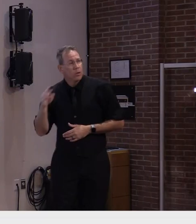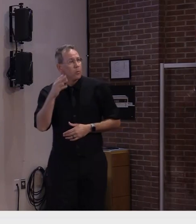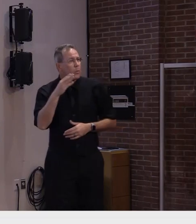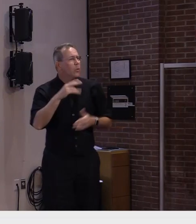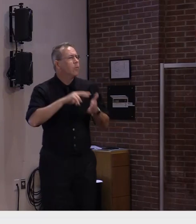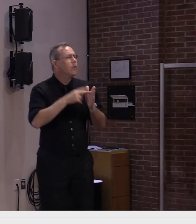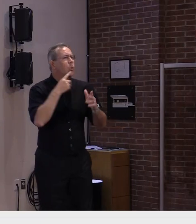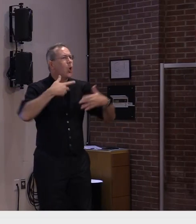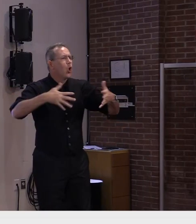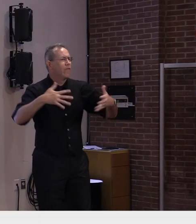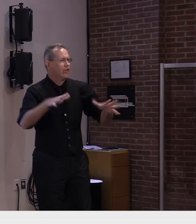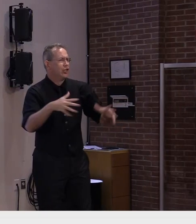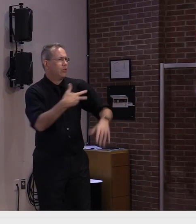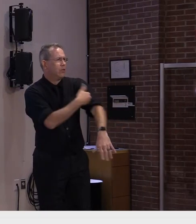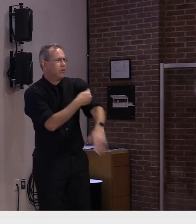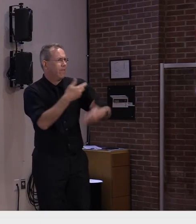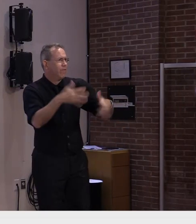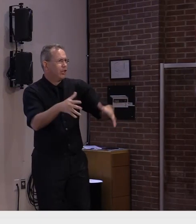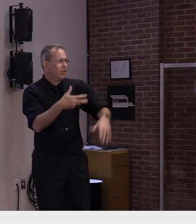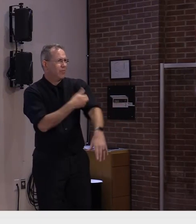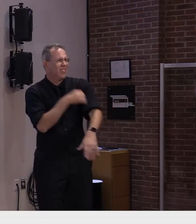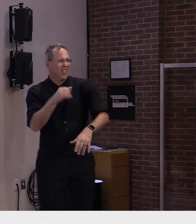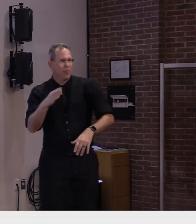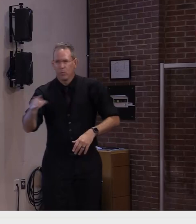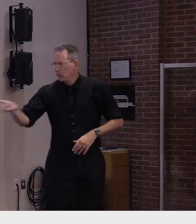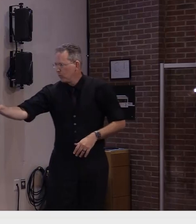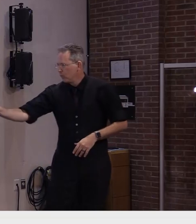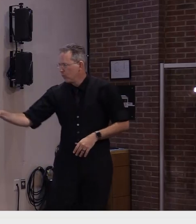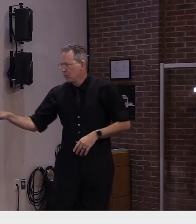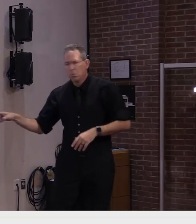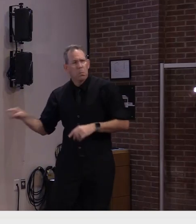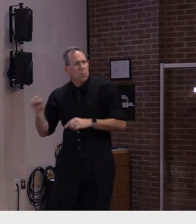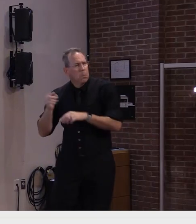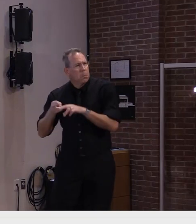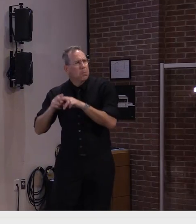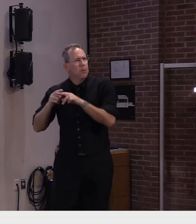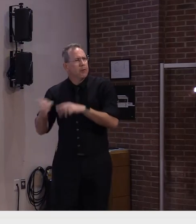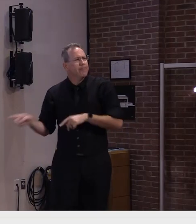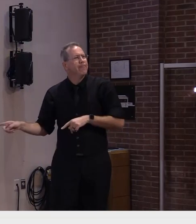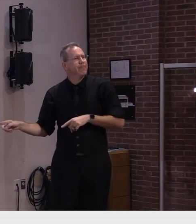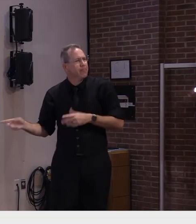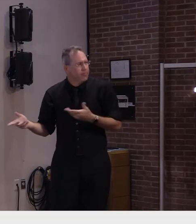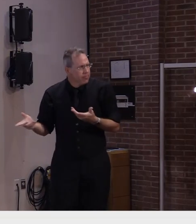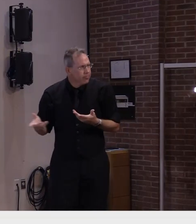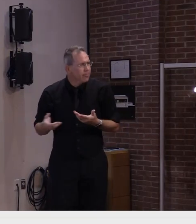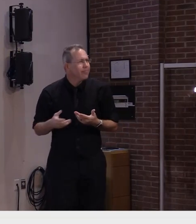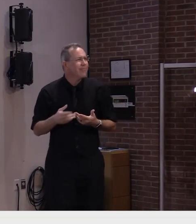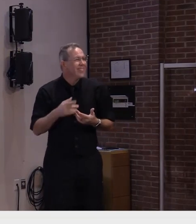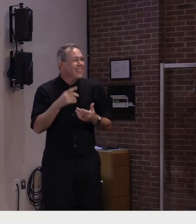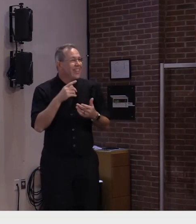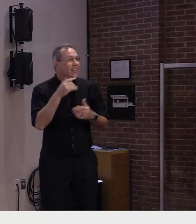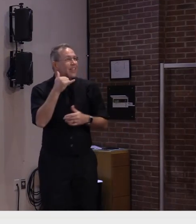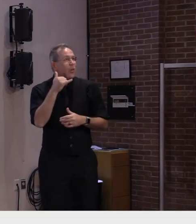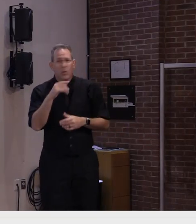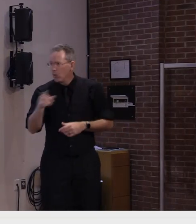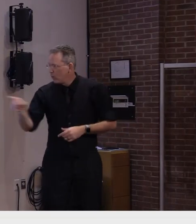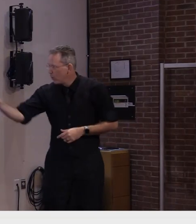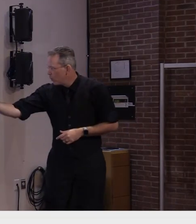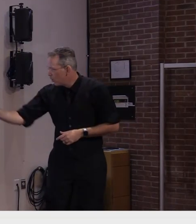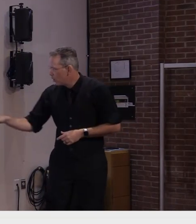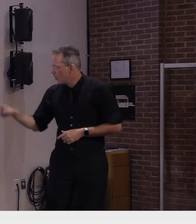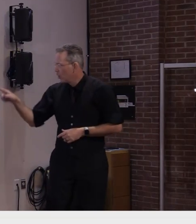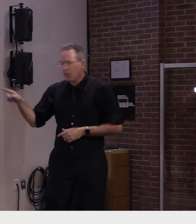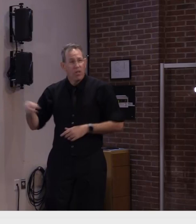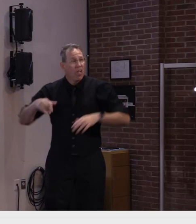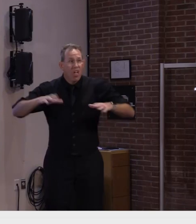split out a little bit more significantly with the rise among the unpopular unvaccinated population rising more quickly